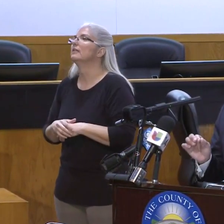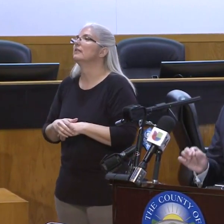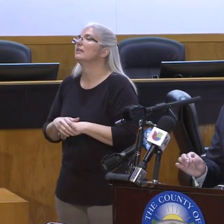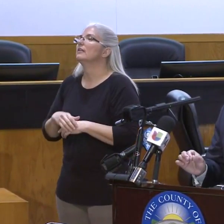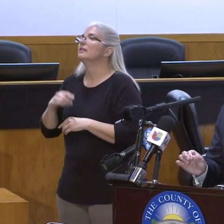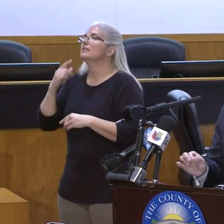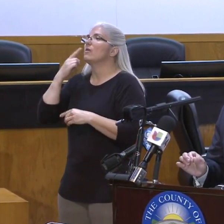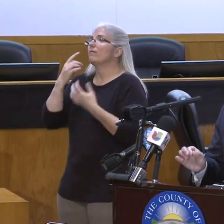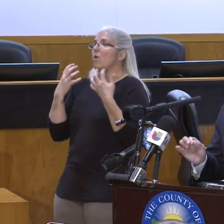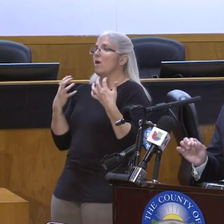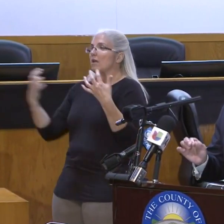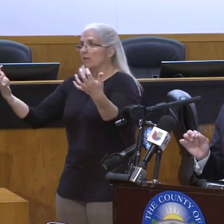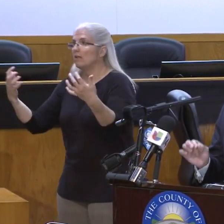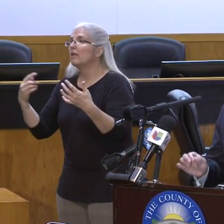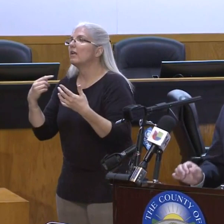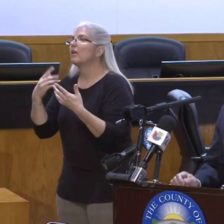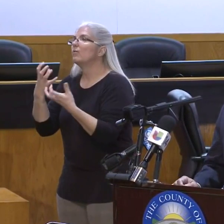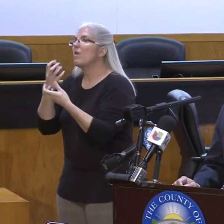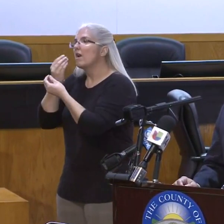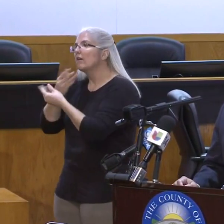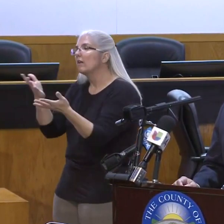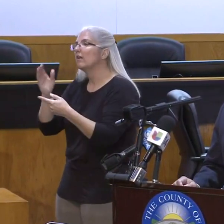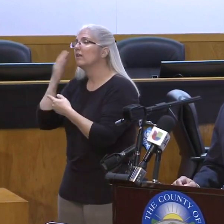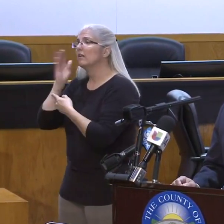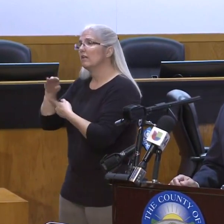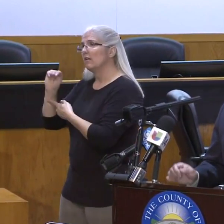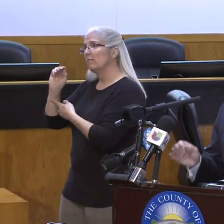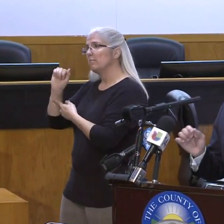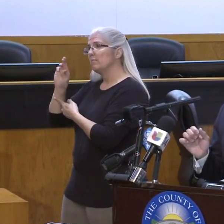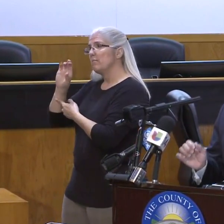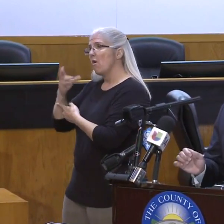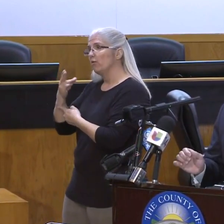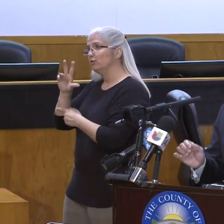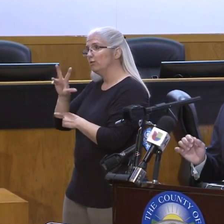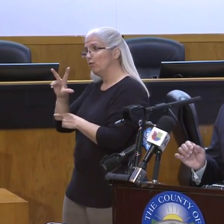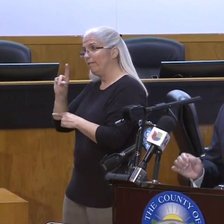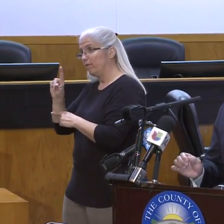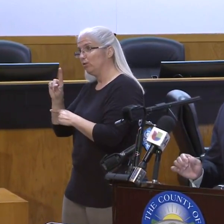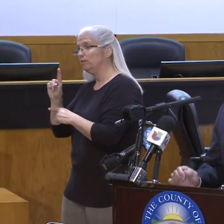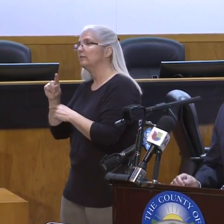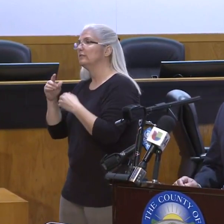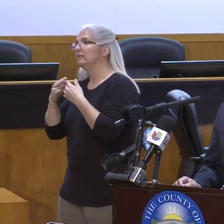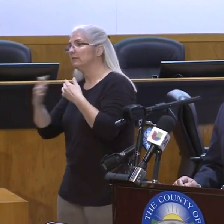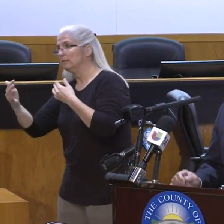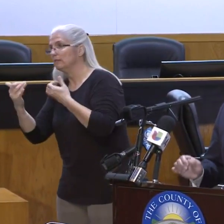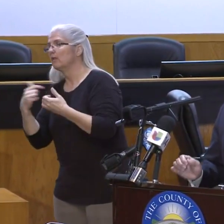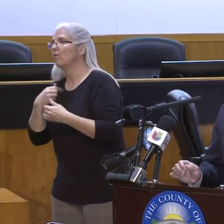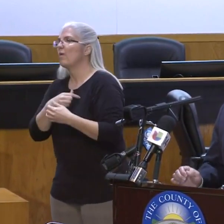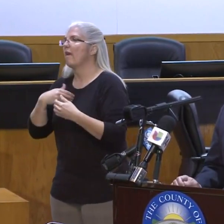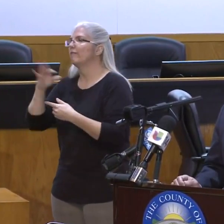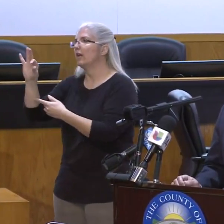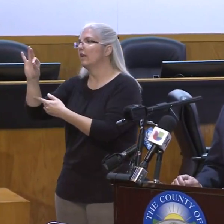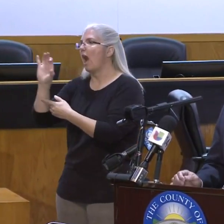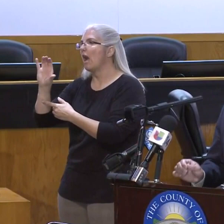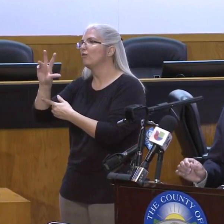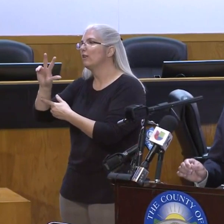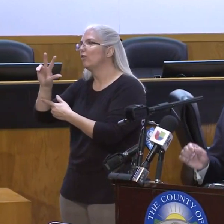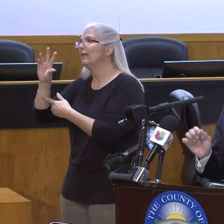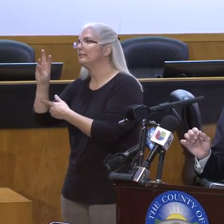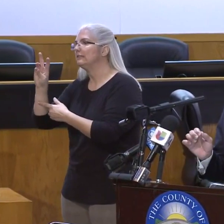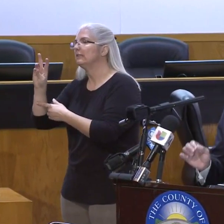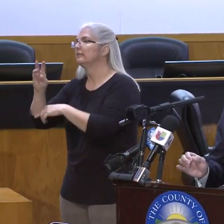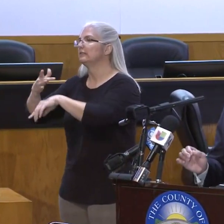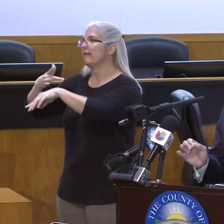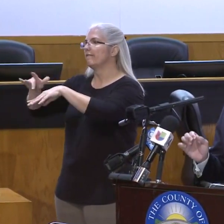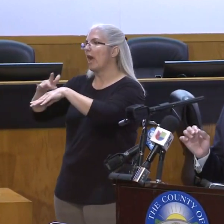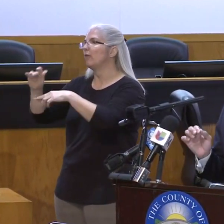March 31st, there were 936 available acute hospital beds in the county. There